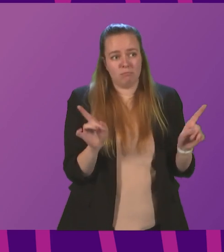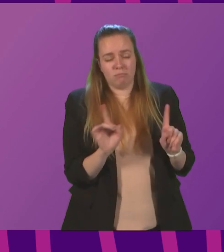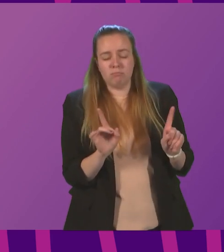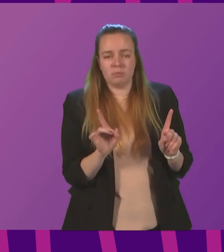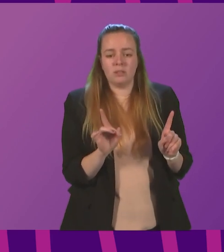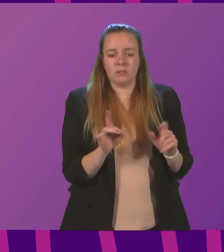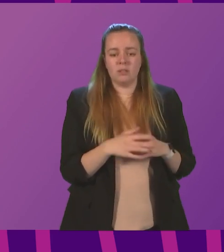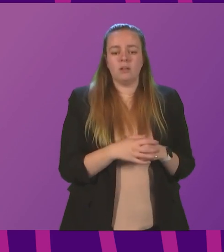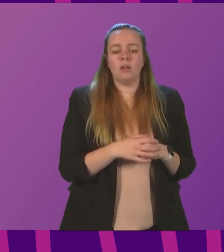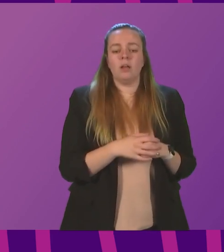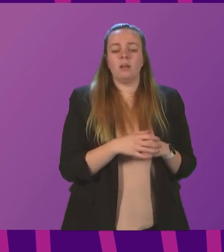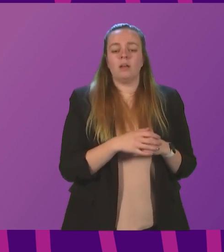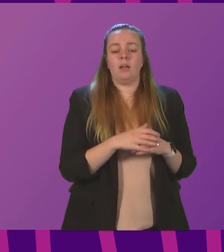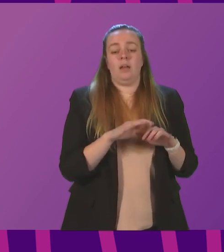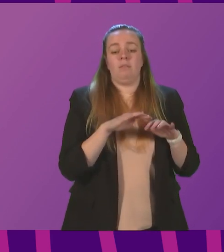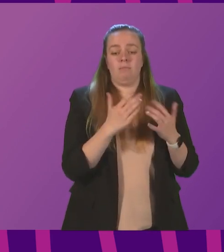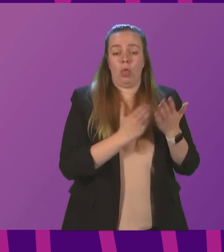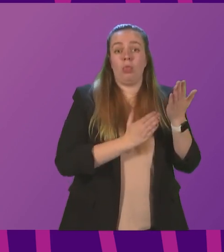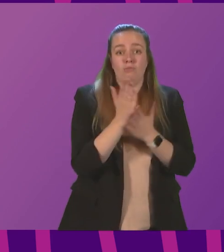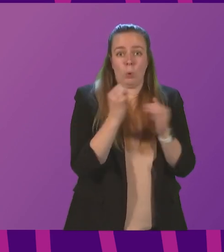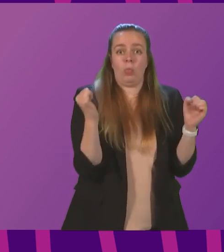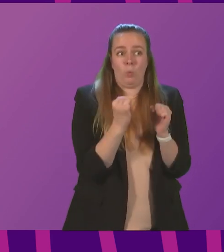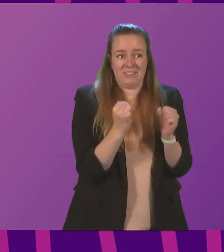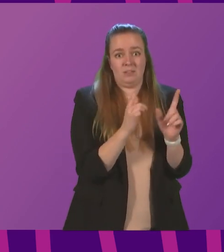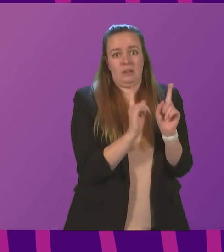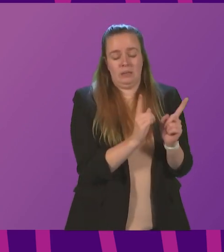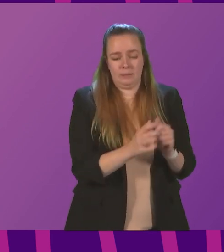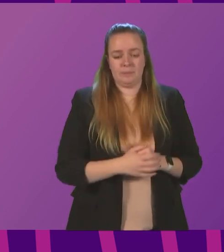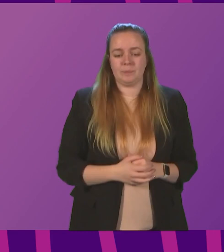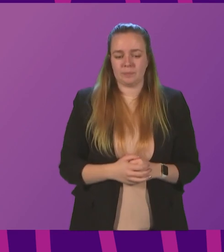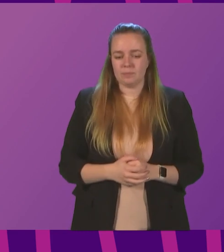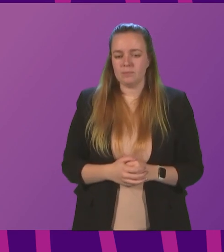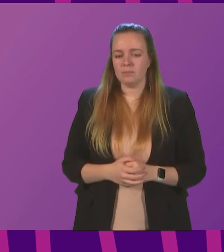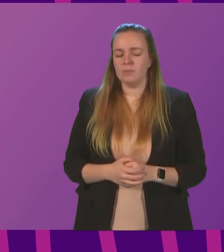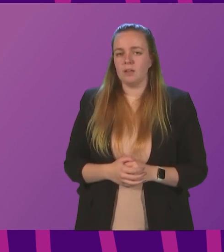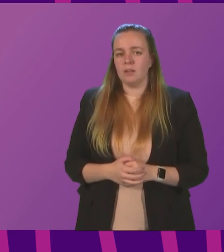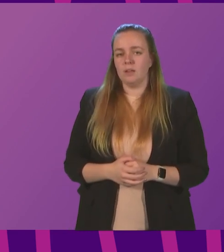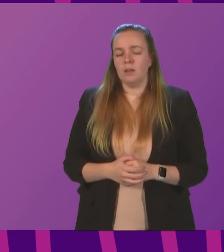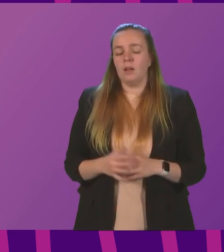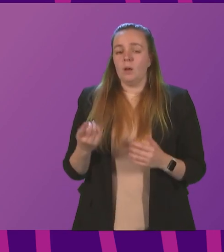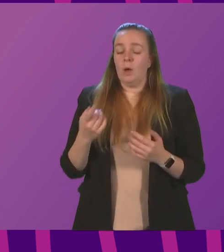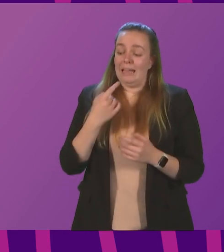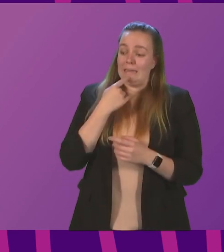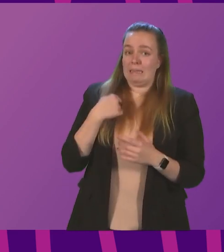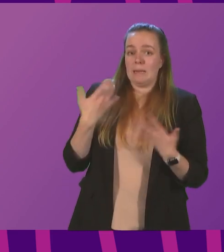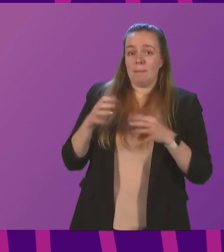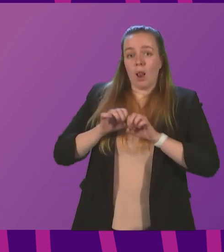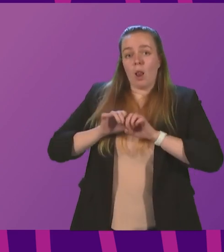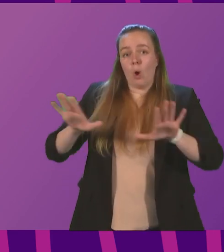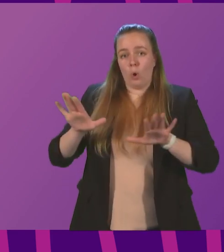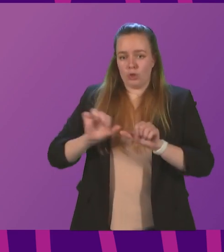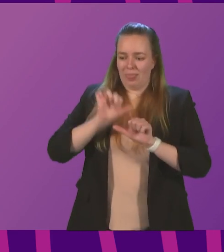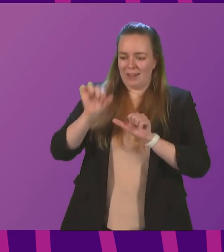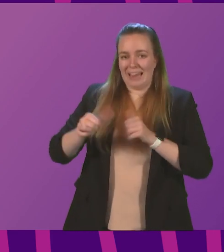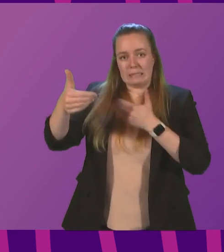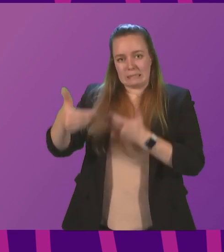particularly through these winter months? The First Minister? Well, specifically, we launched yesterday the next phase of